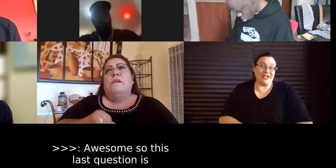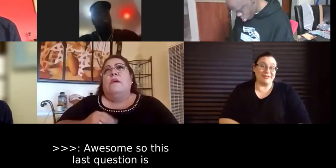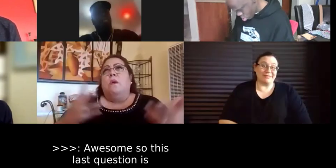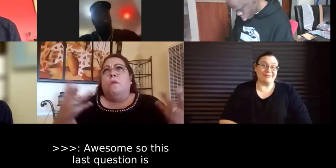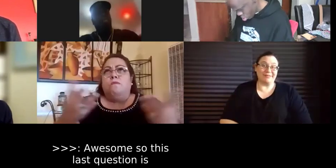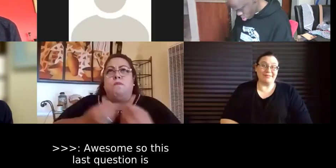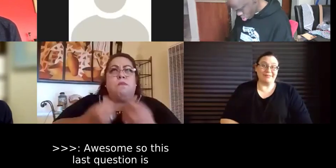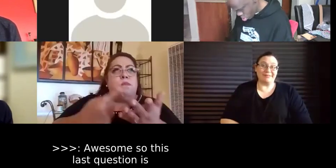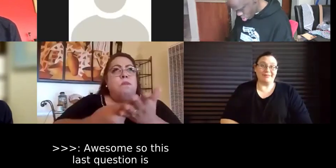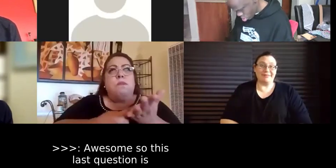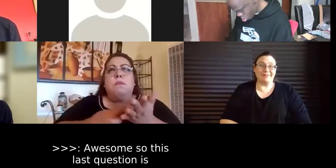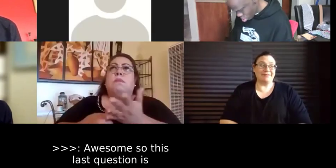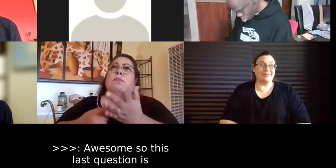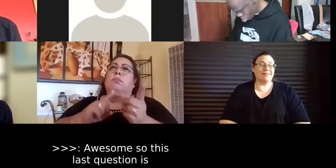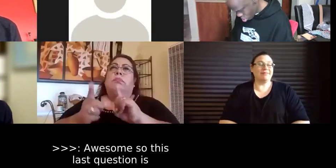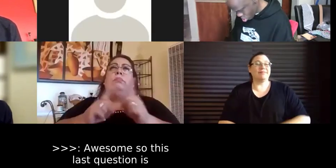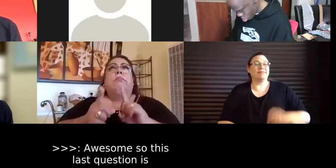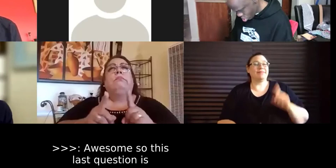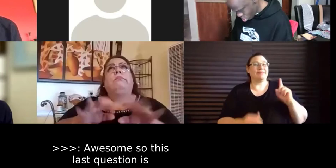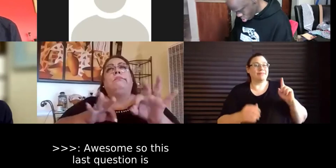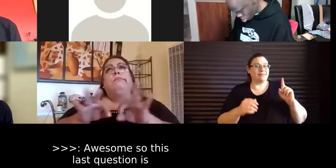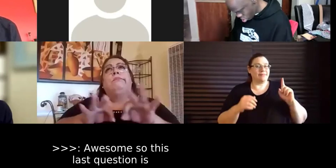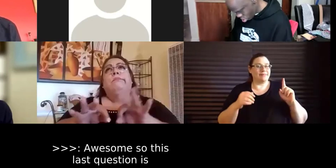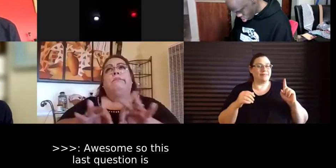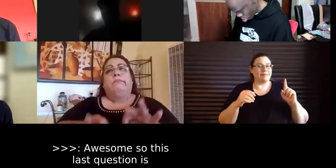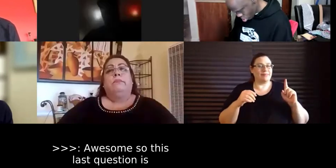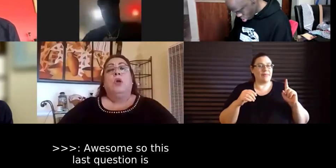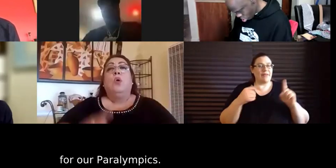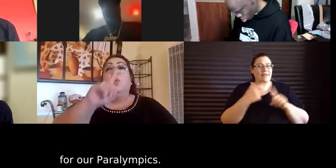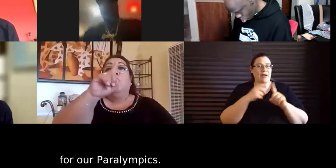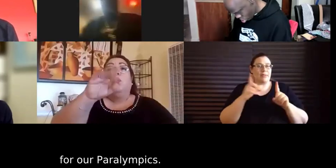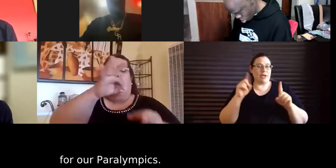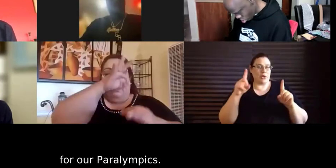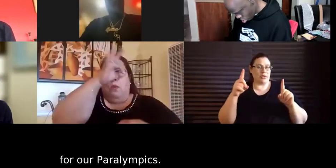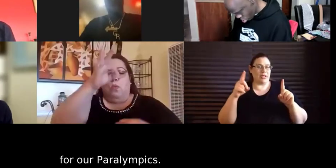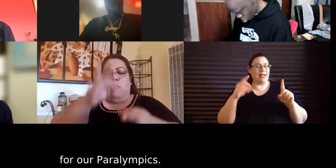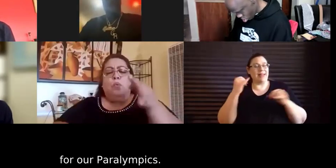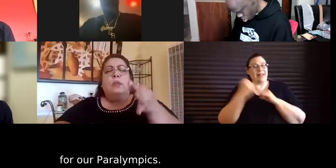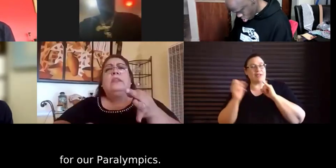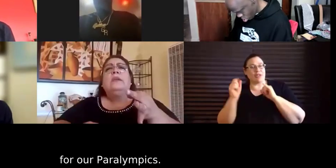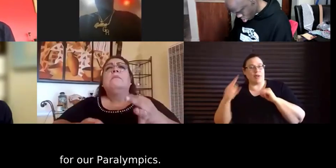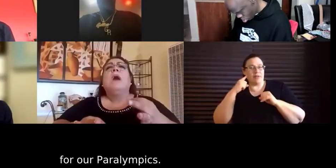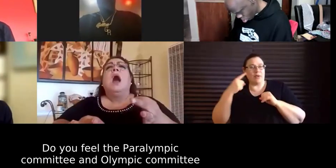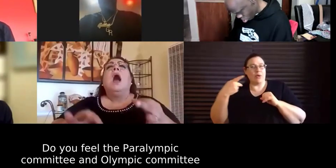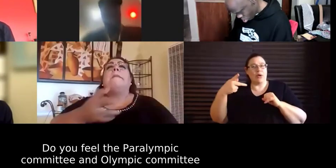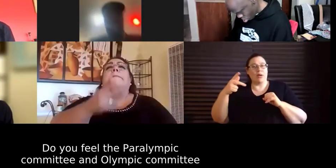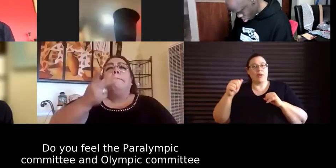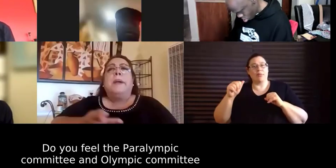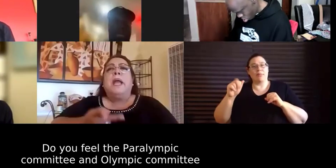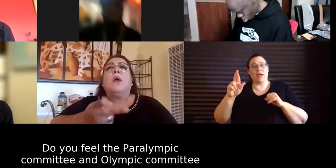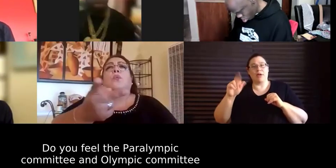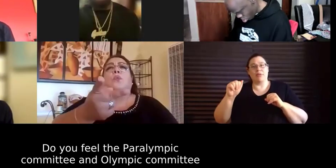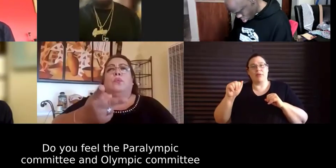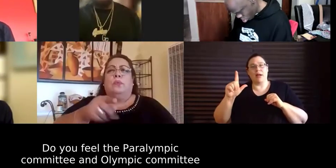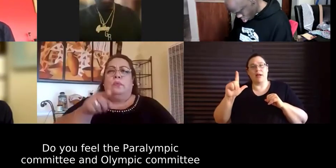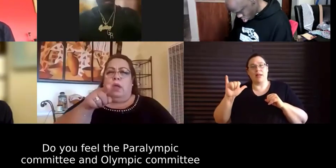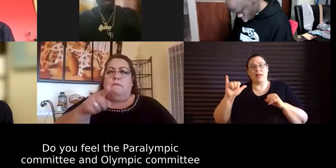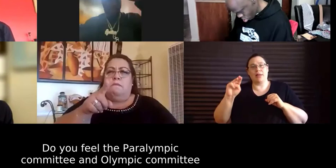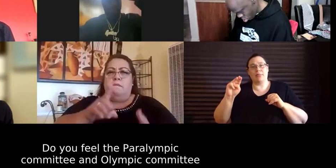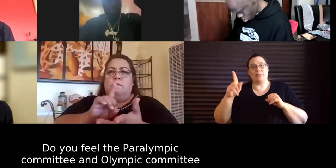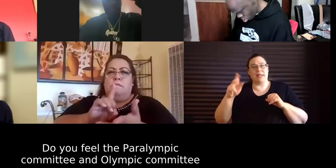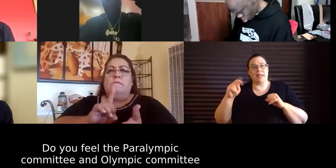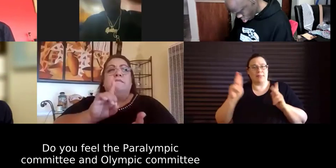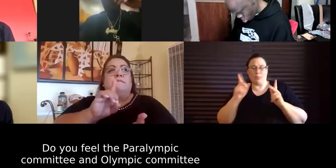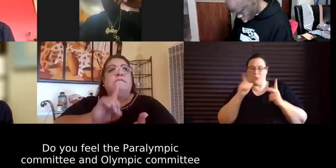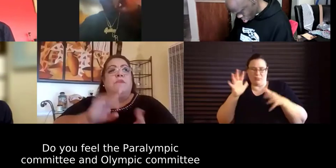awesome okay so this uh this last question is for our paralympians um do you feel that